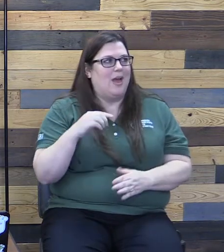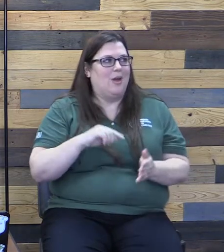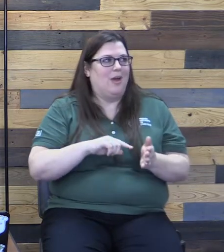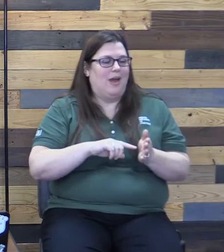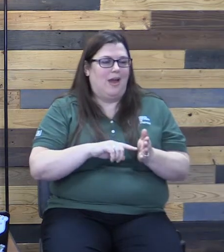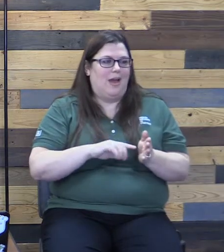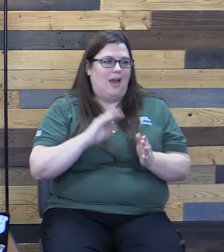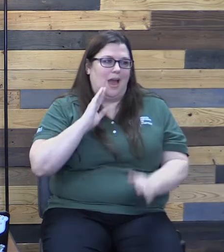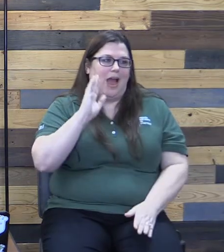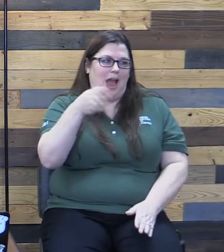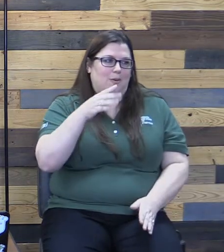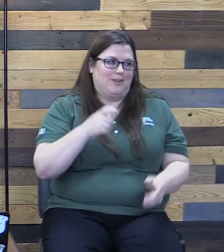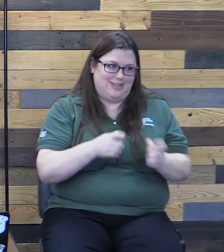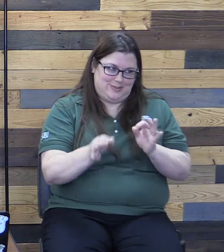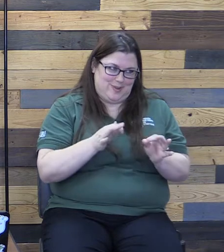it.